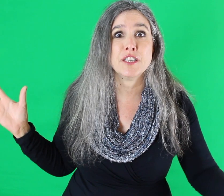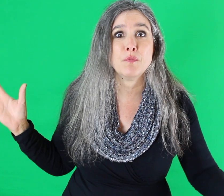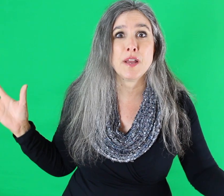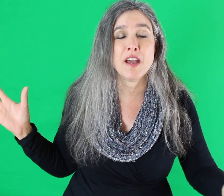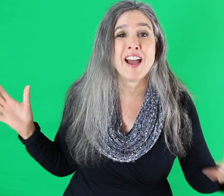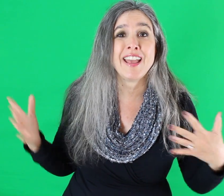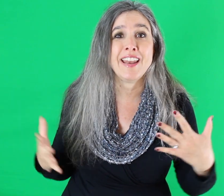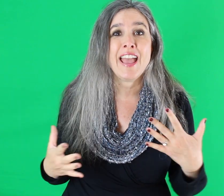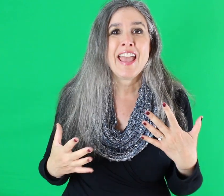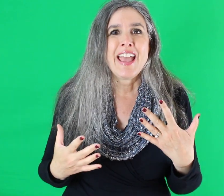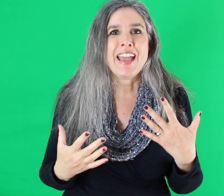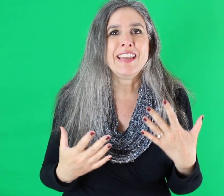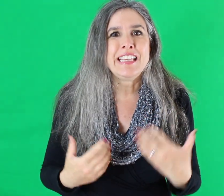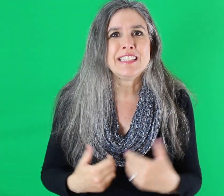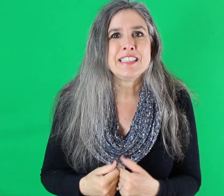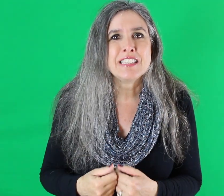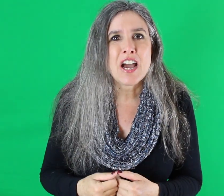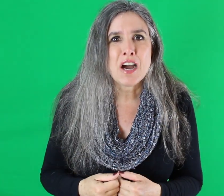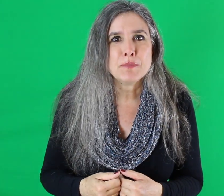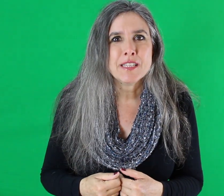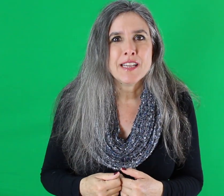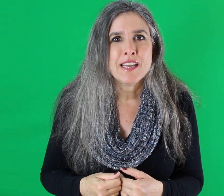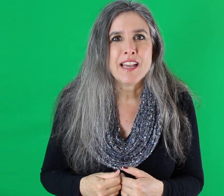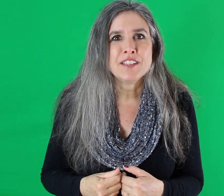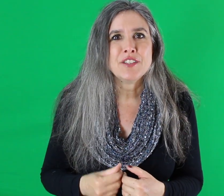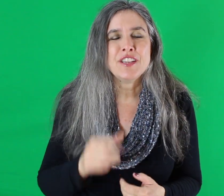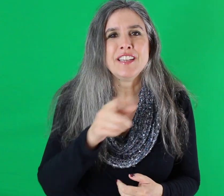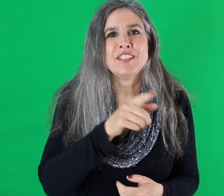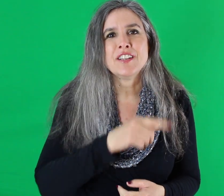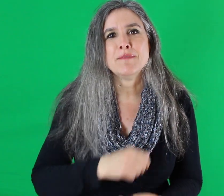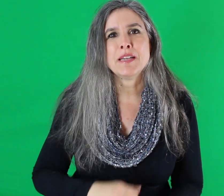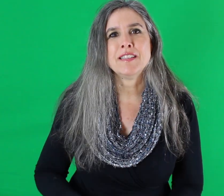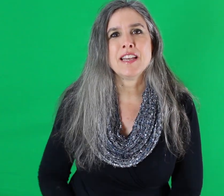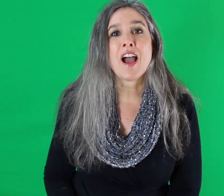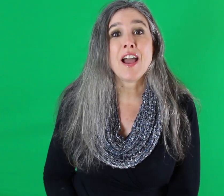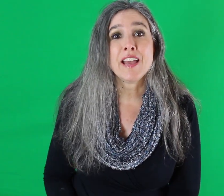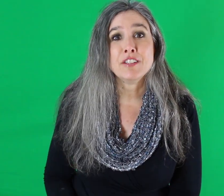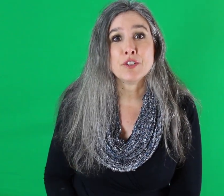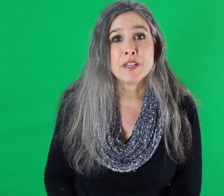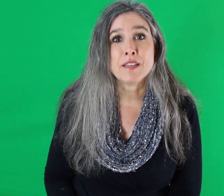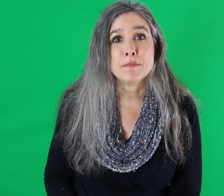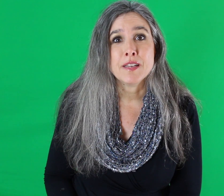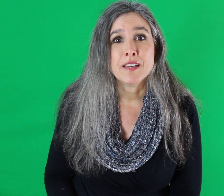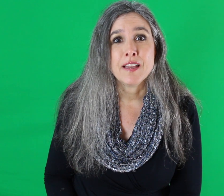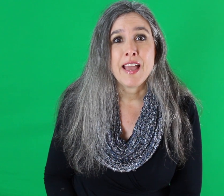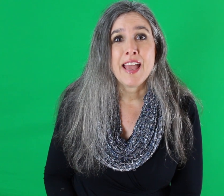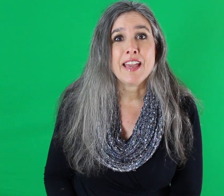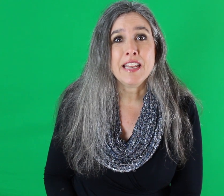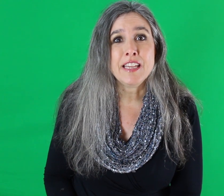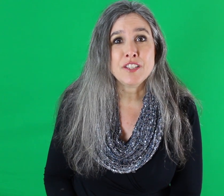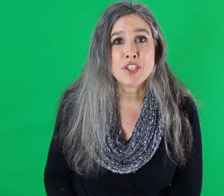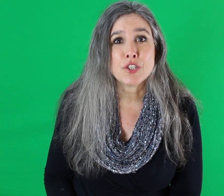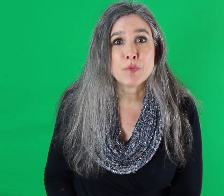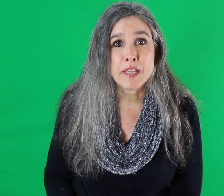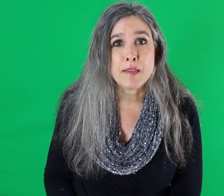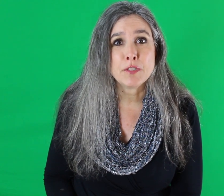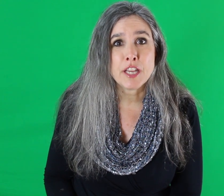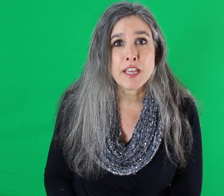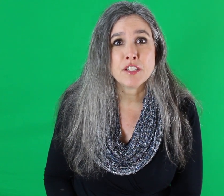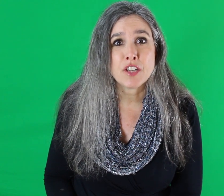and whatnot. And he stopped. And so he started by saying, I had a dream. And his dream changed